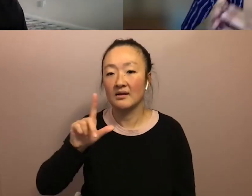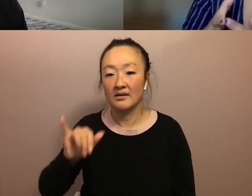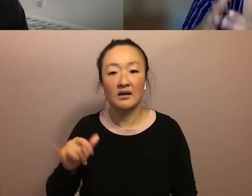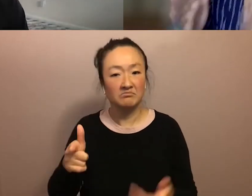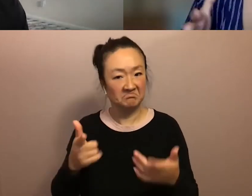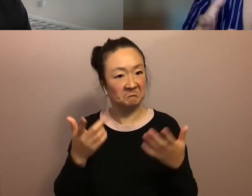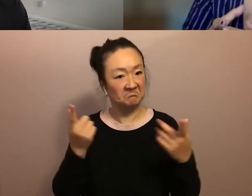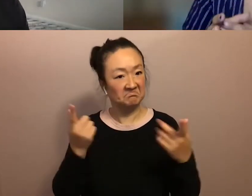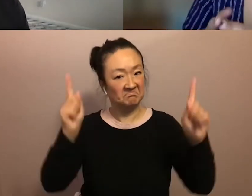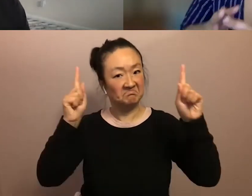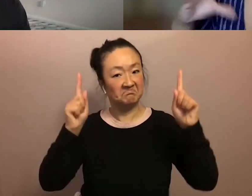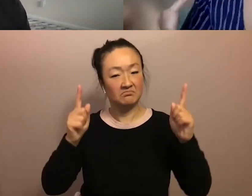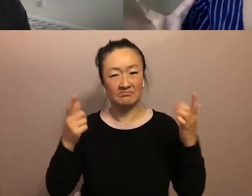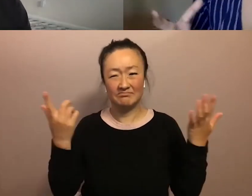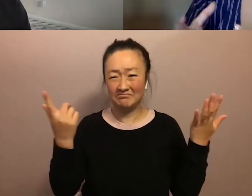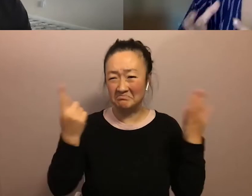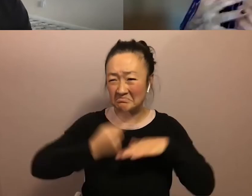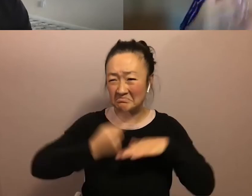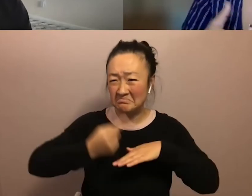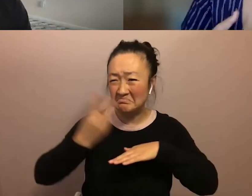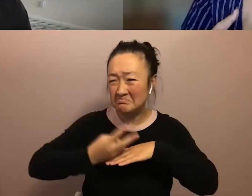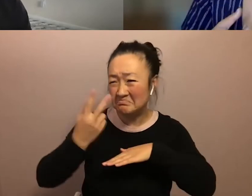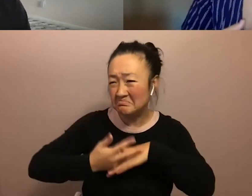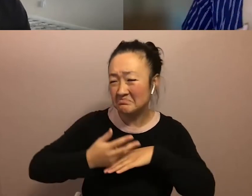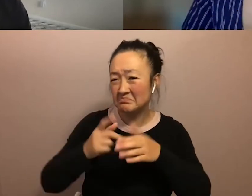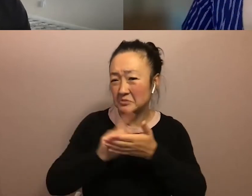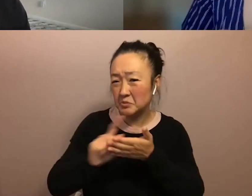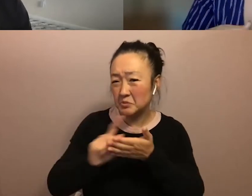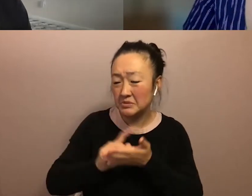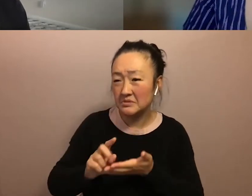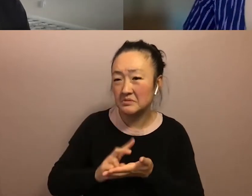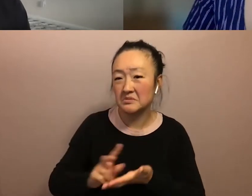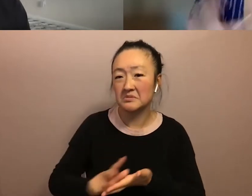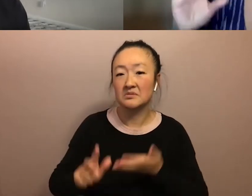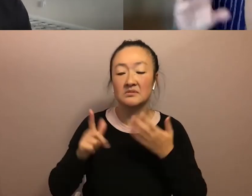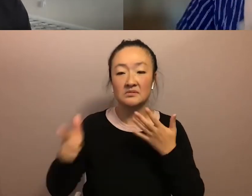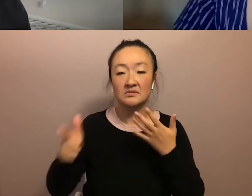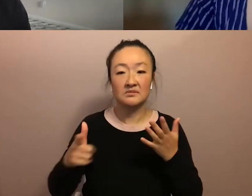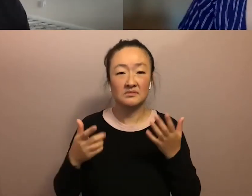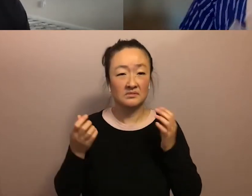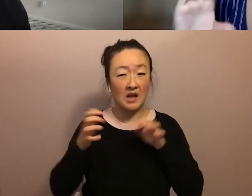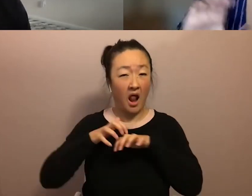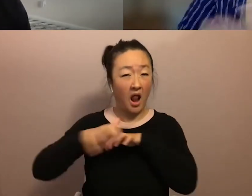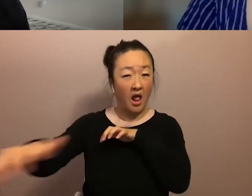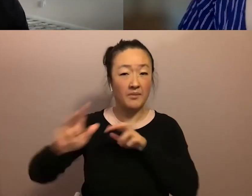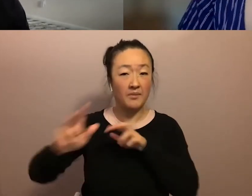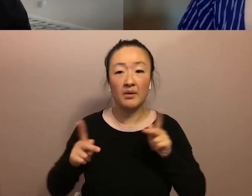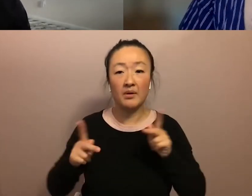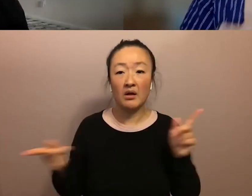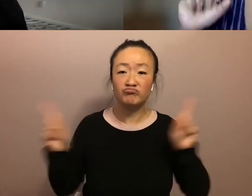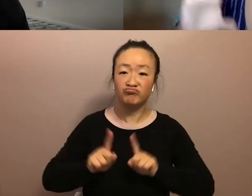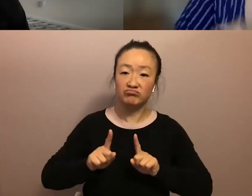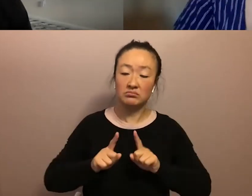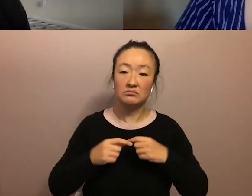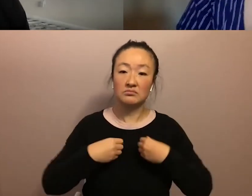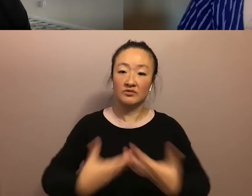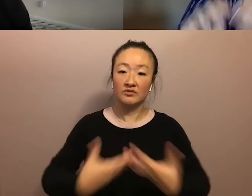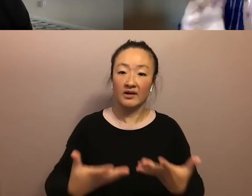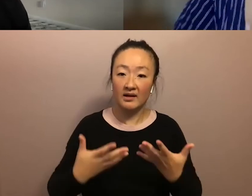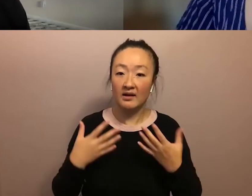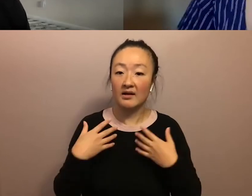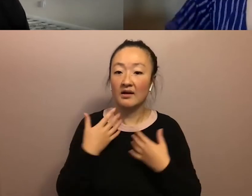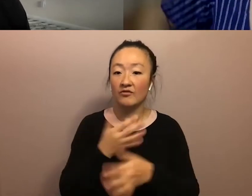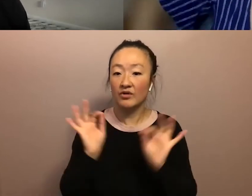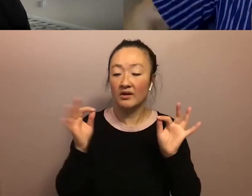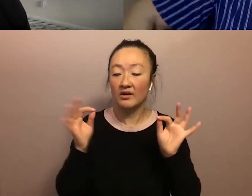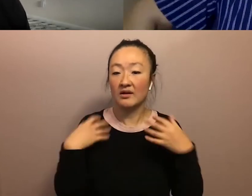of days, weeks with thousands of people standing beside them to provide free healthcare, free education, free food,